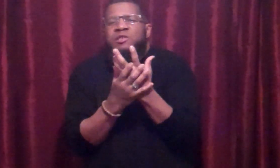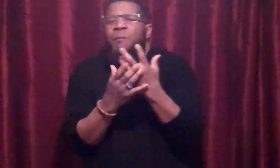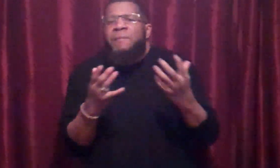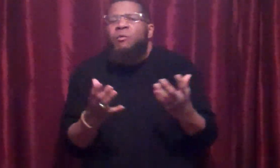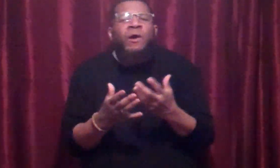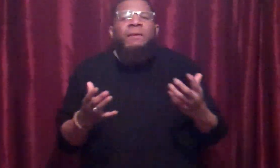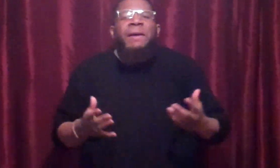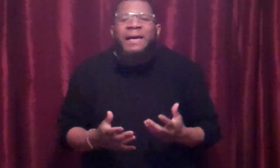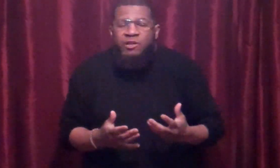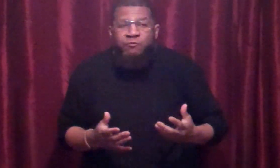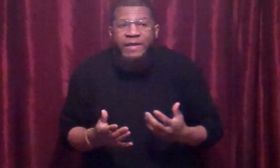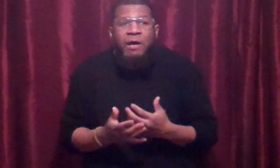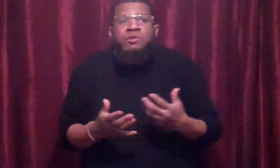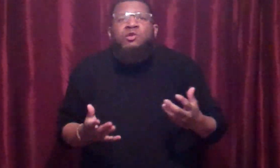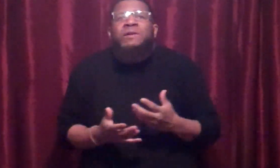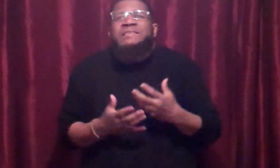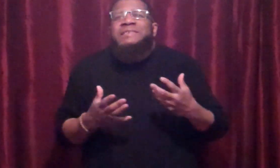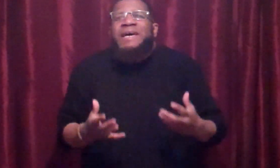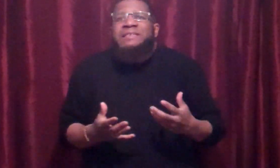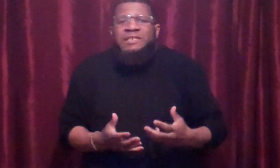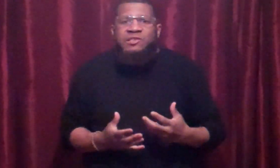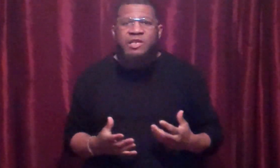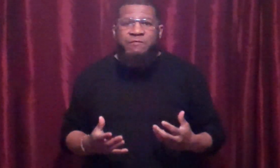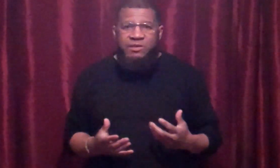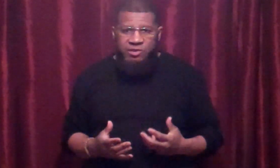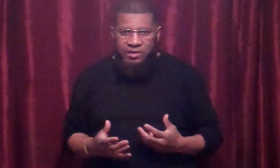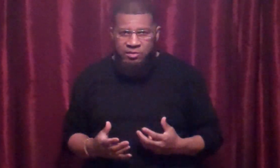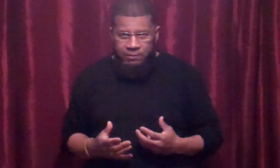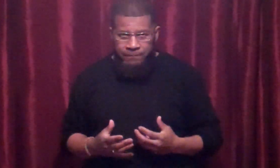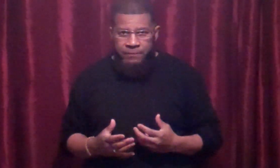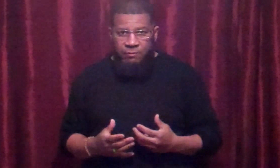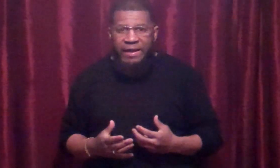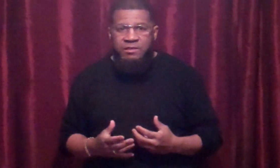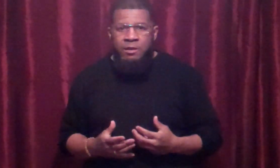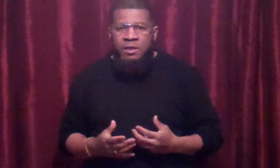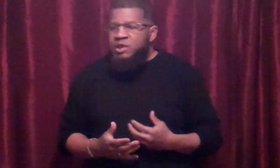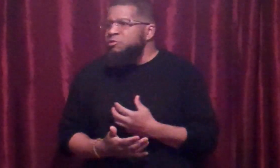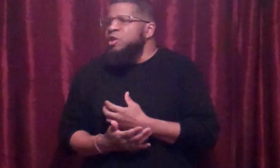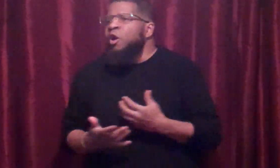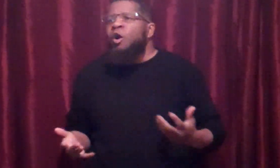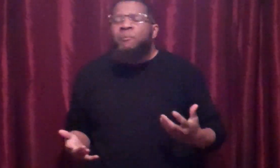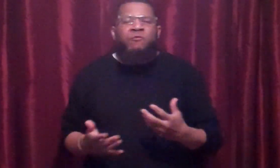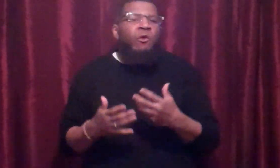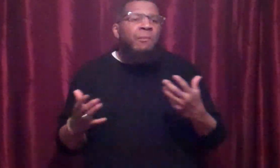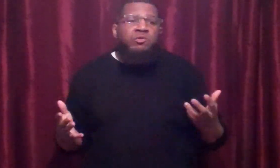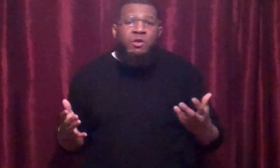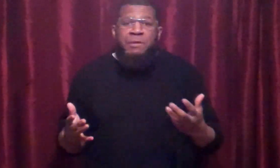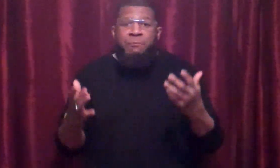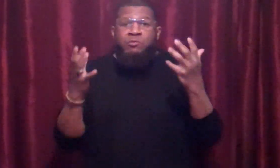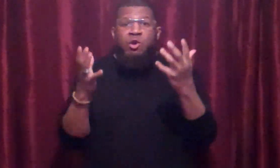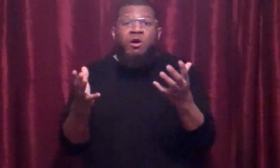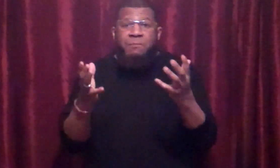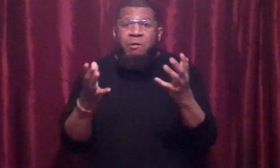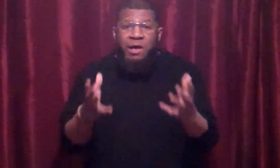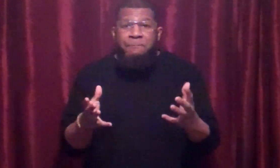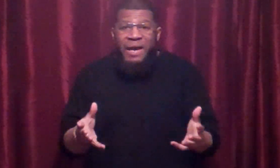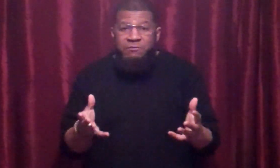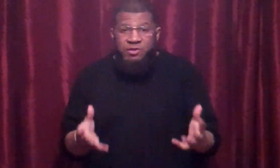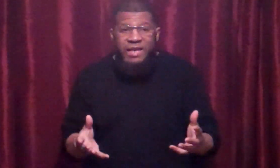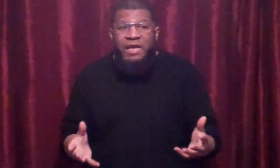a way a man didn't fight. I was doing this in 1976, right? This was long before most of the people talking about combatants today